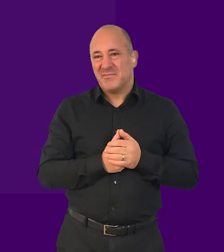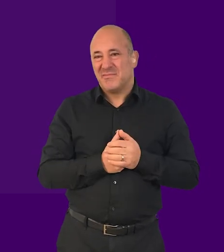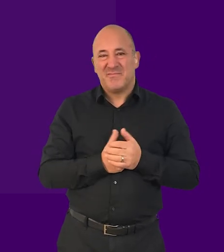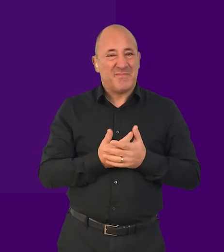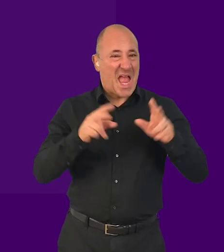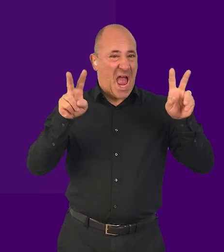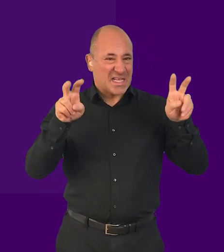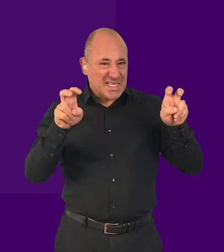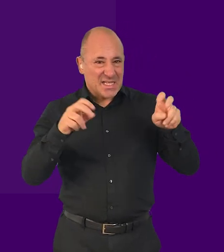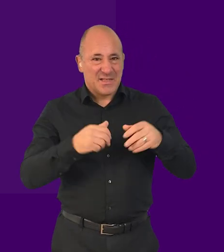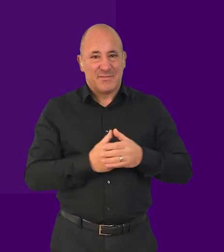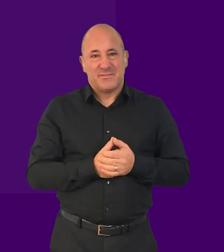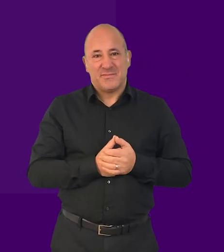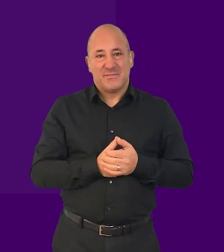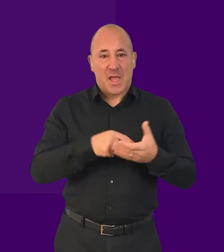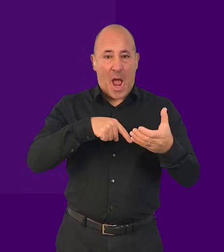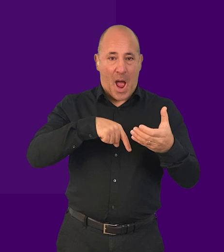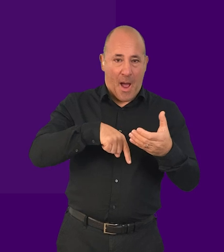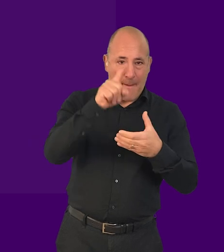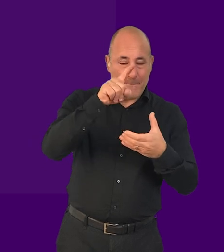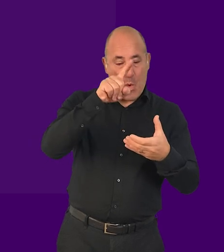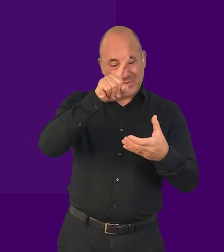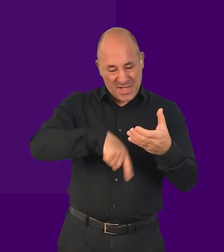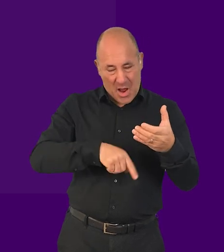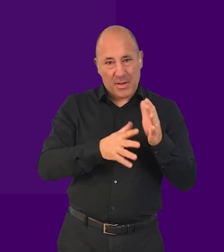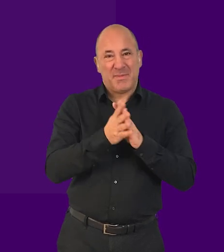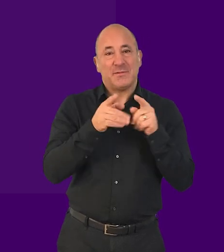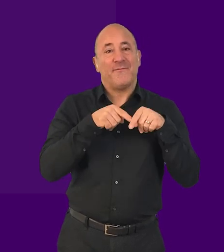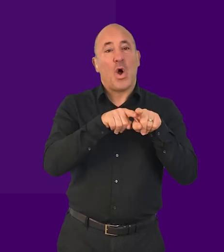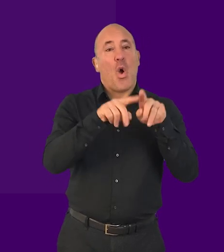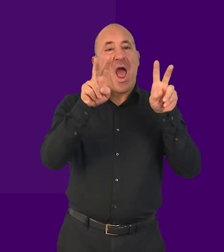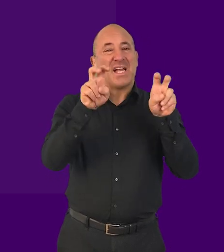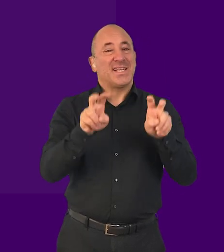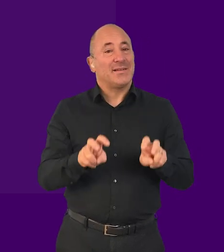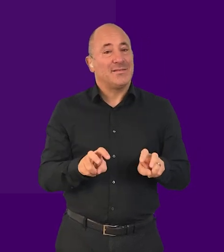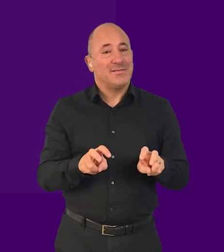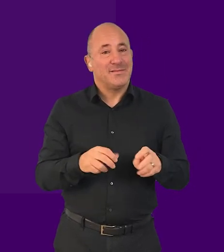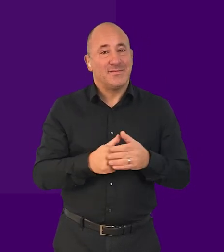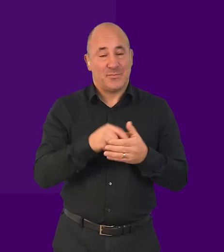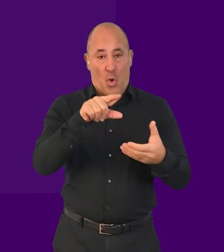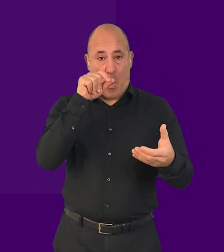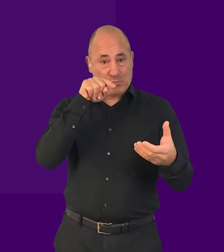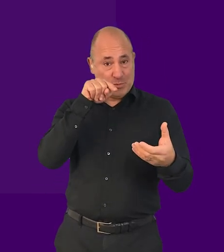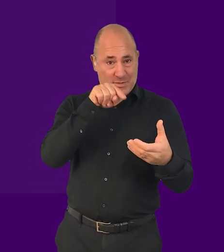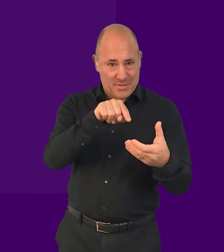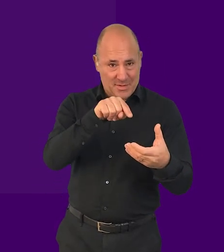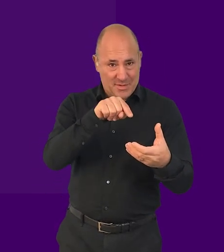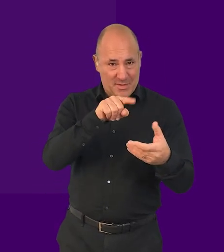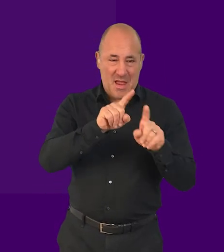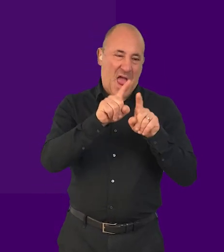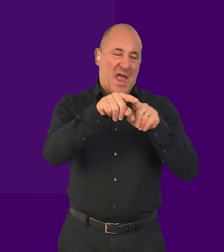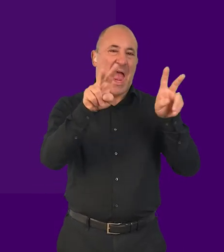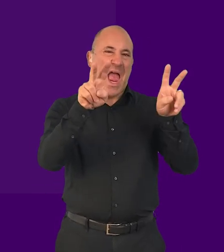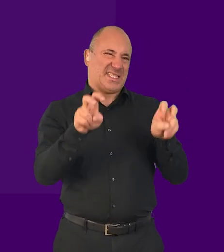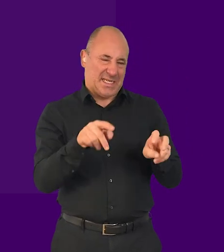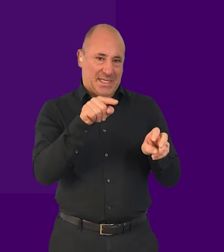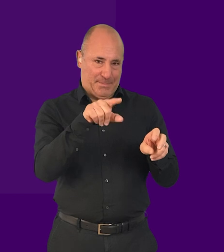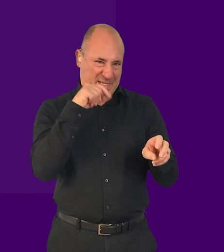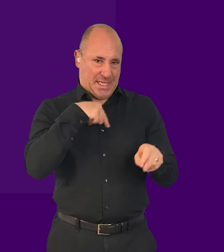headings. Swipe up or swipe down to read by headings. Once an option is selected, such as headings, a single